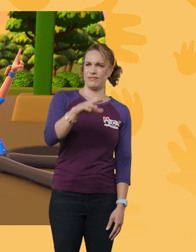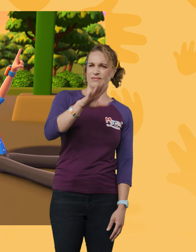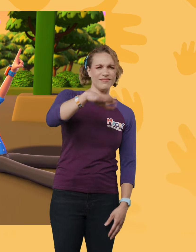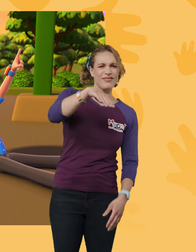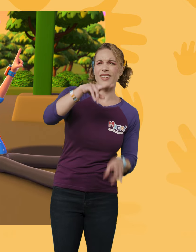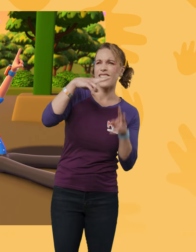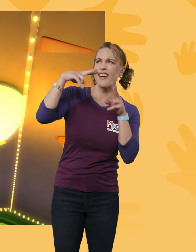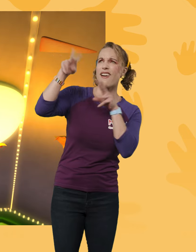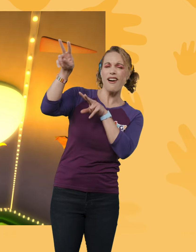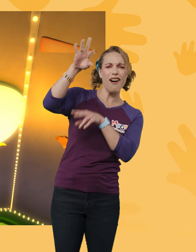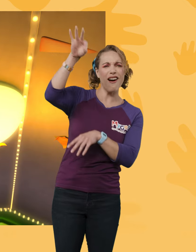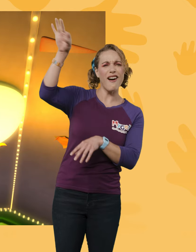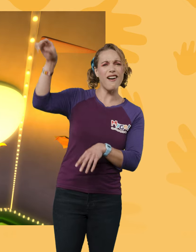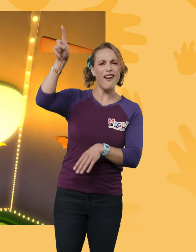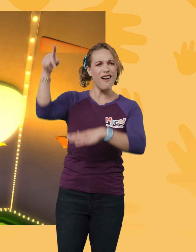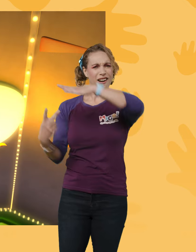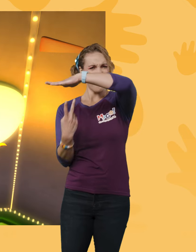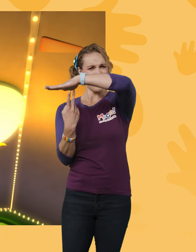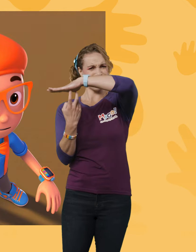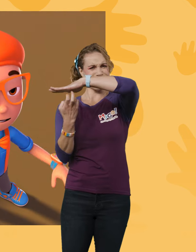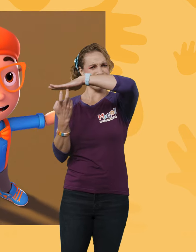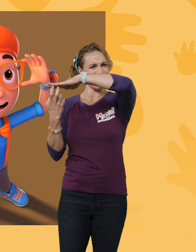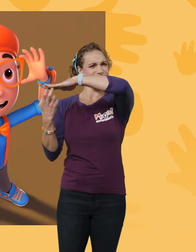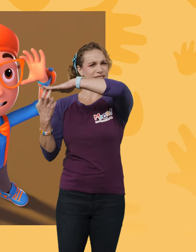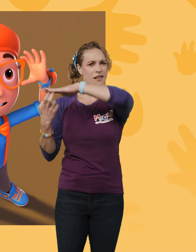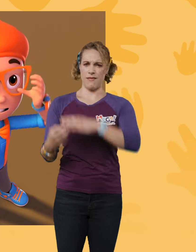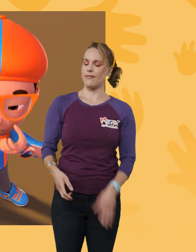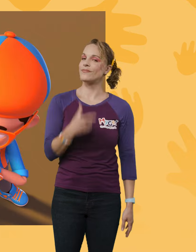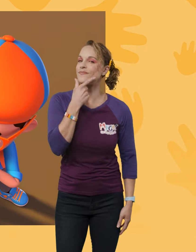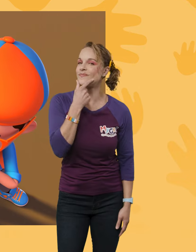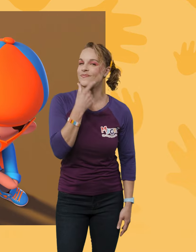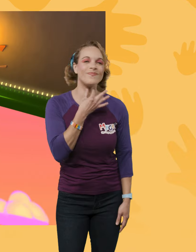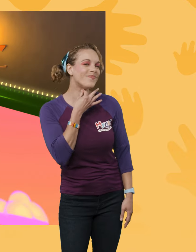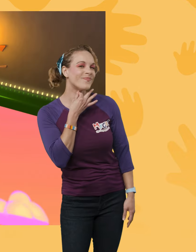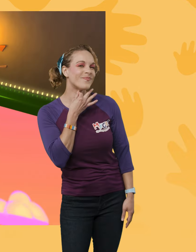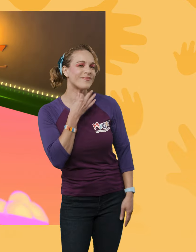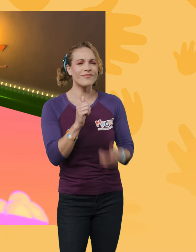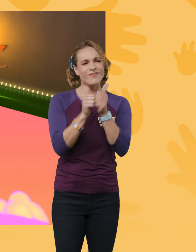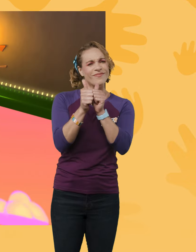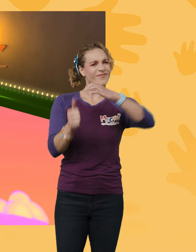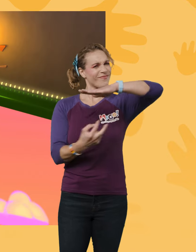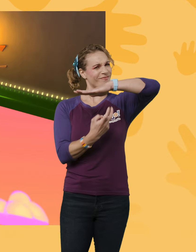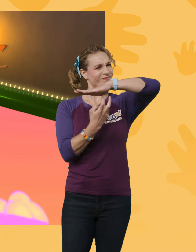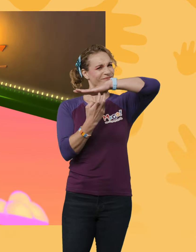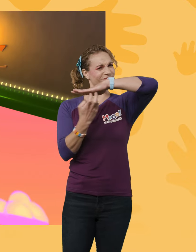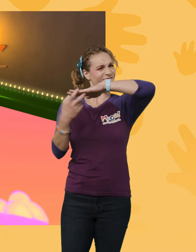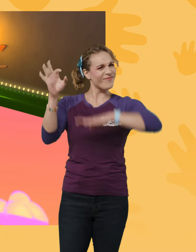Hey, look at that fly walk on the ceiling! Hmm, I wonder, how do flies walk on